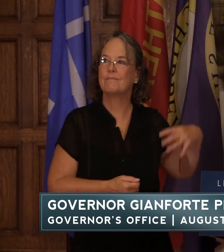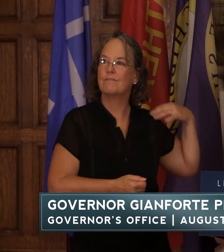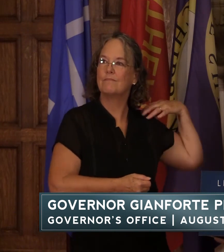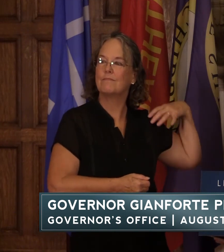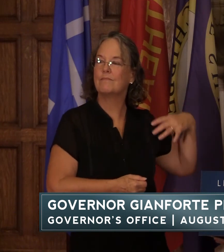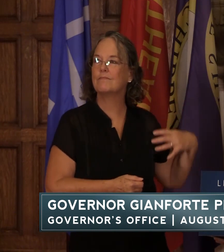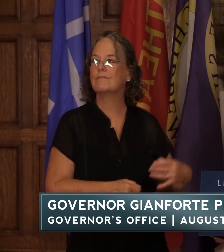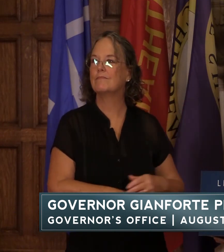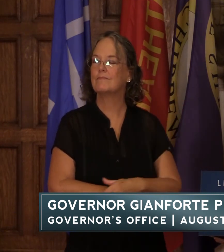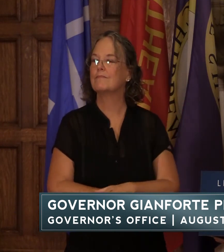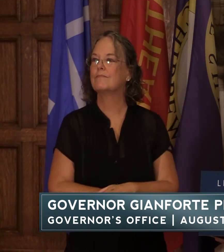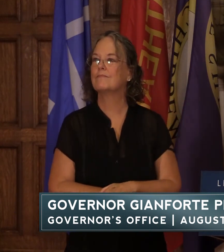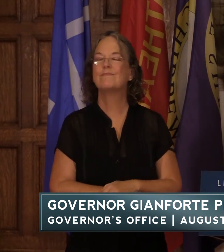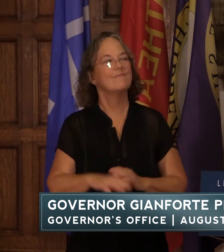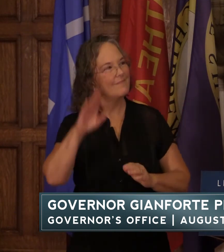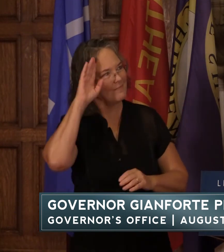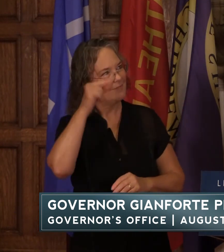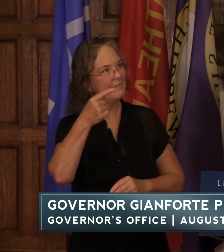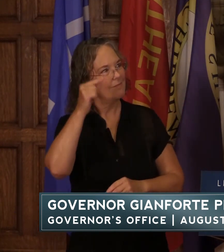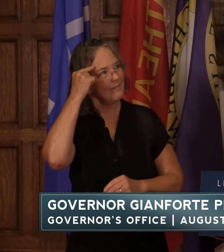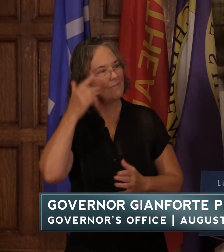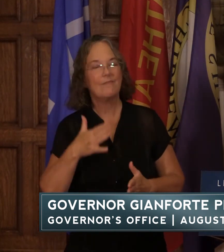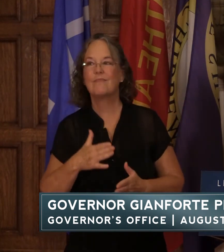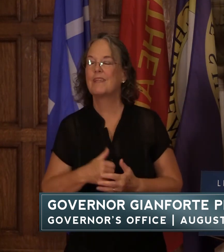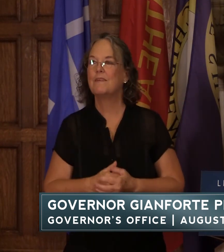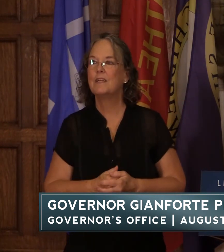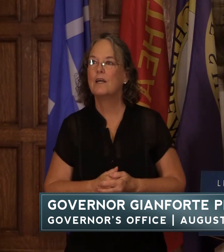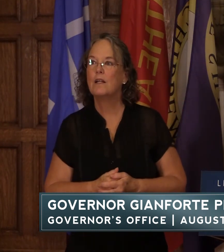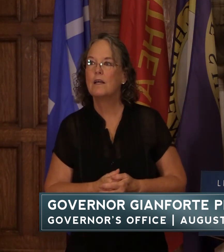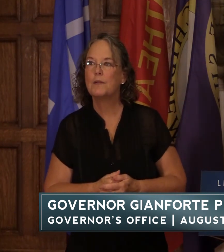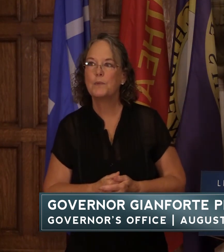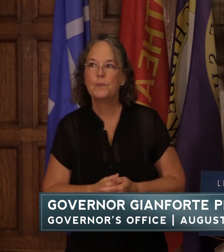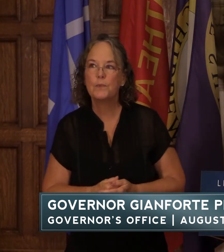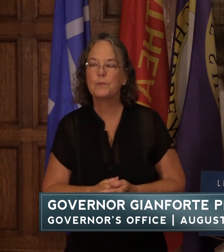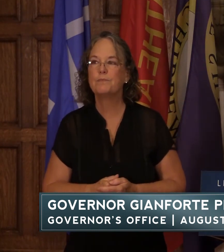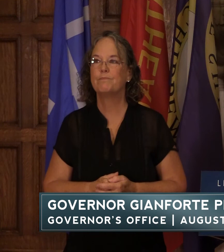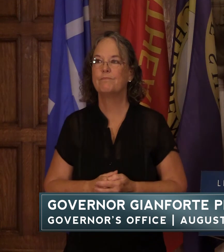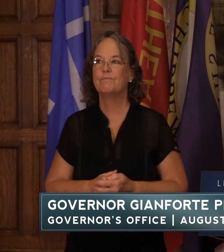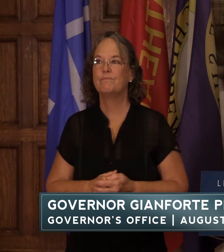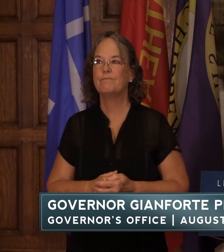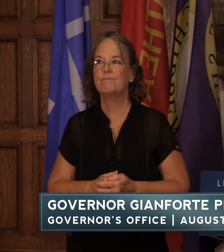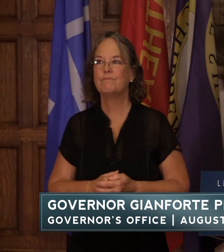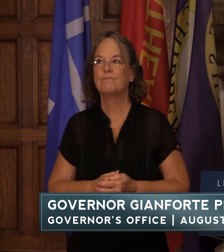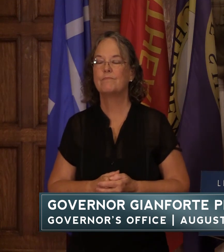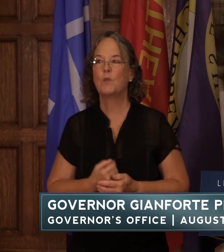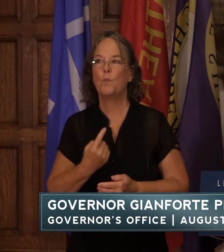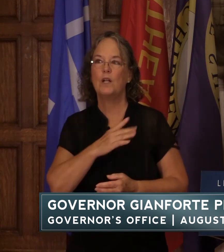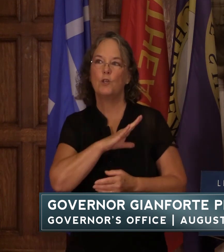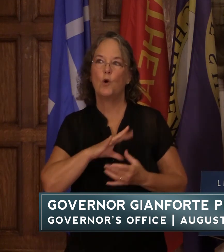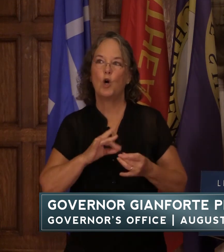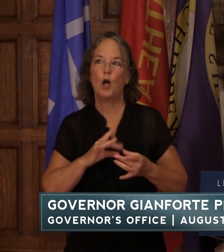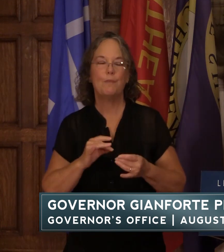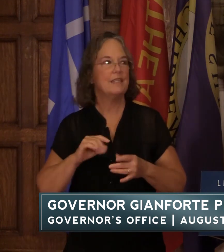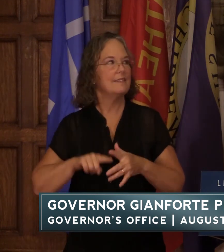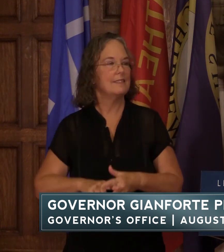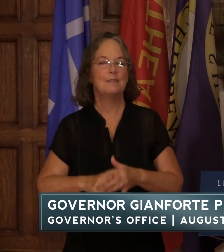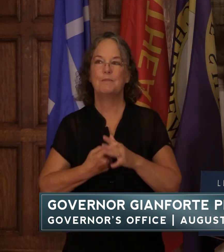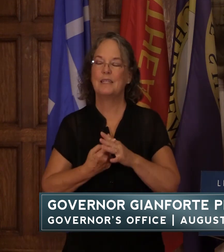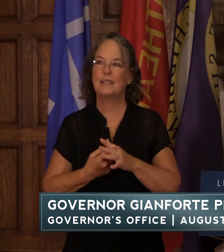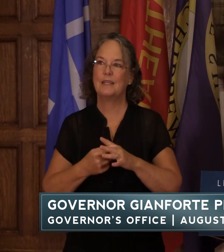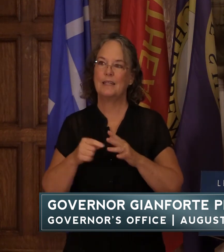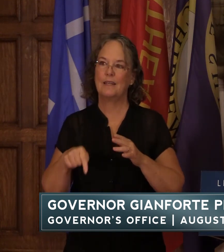yes yeah hi governor thanks rn kimball sanat with daily montana and in one of the comments that you made at the beginning of this session